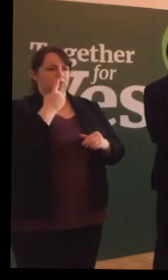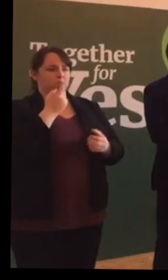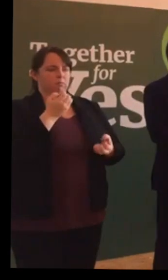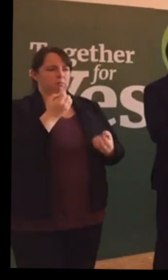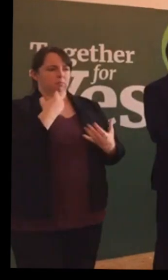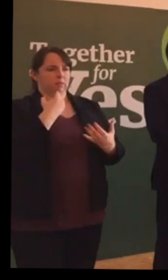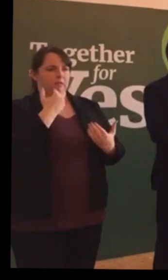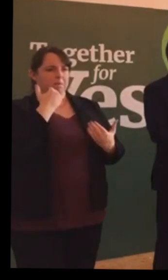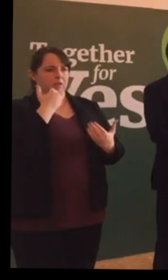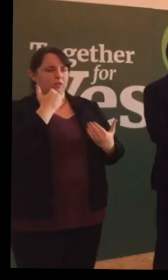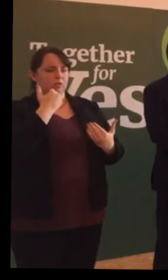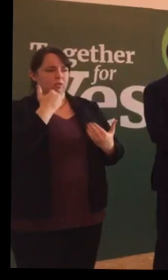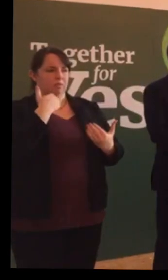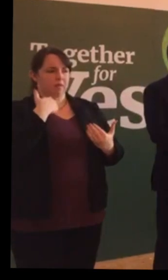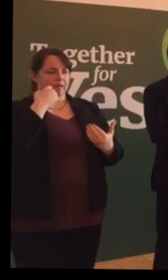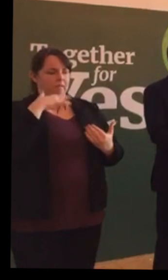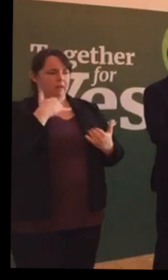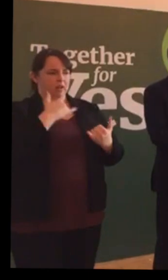another option.